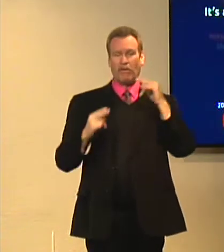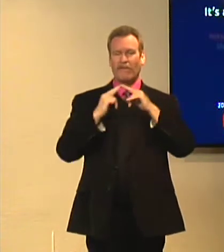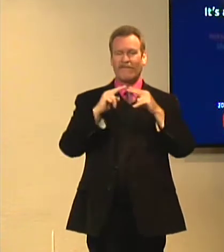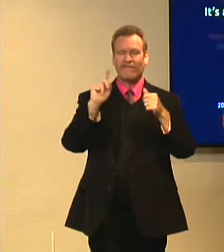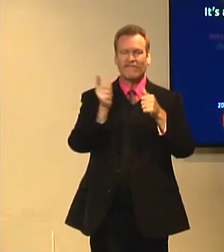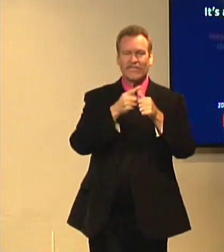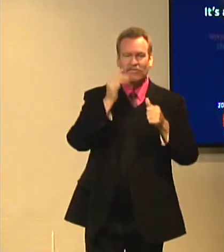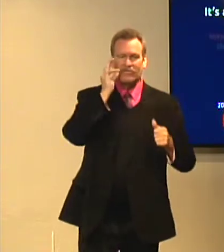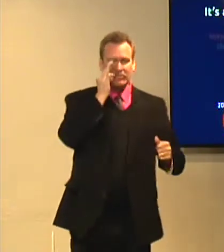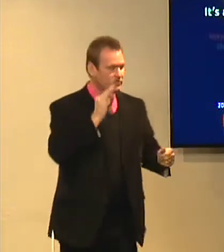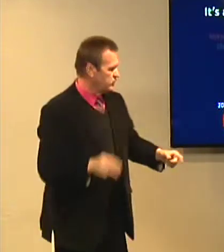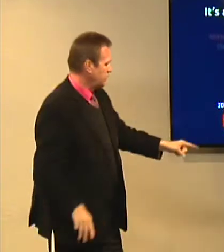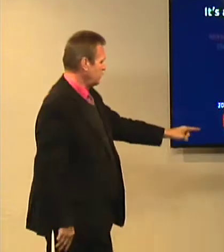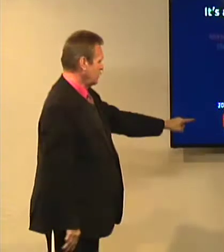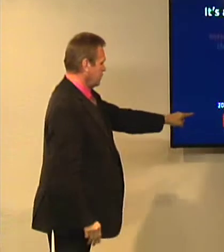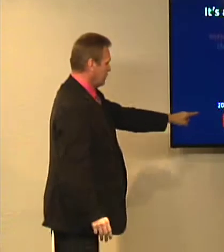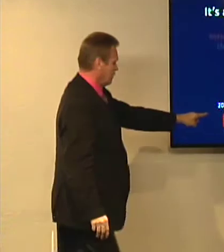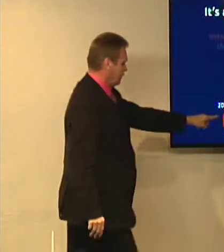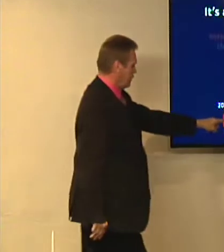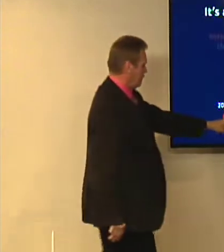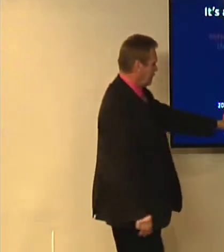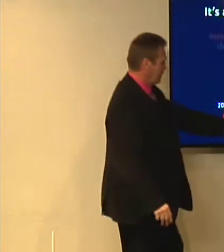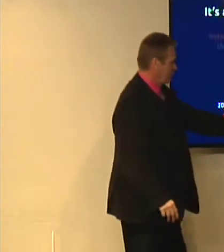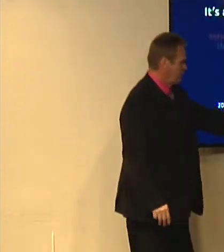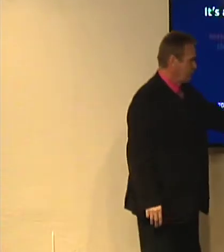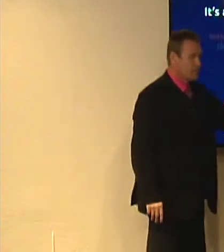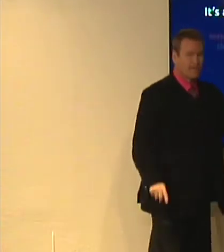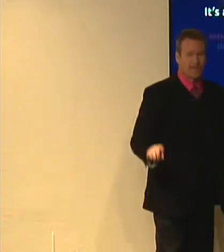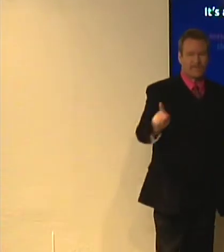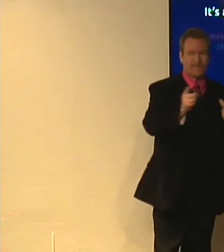and he is called the firstfruits of those who have fallen asleep.